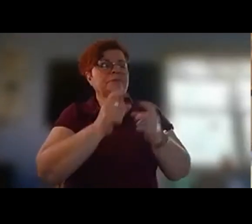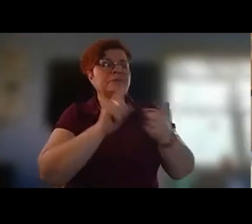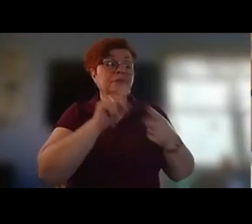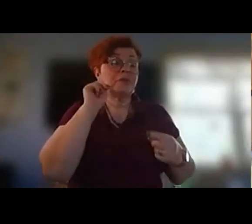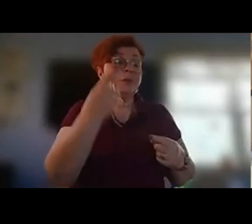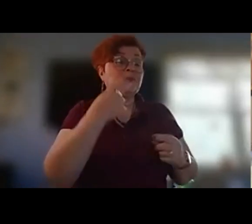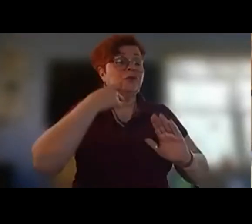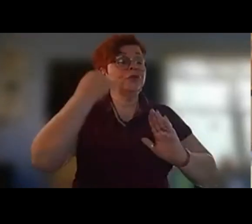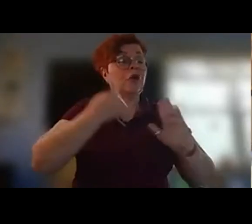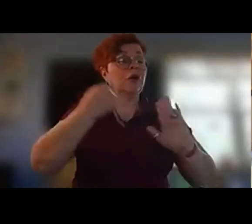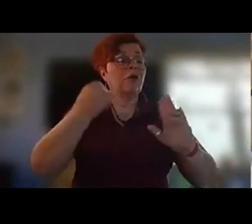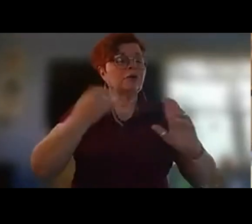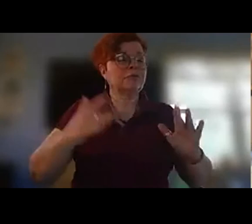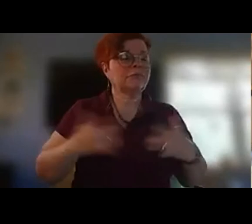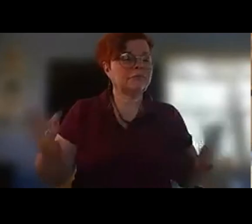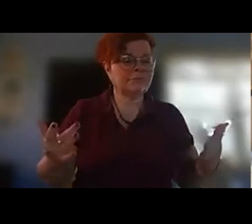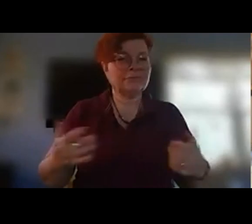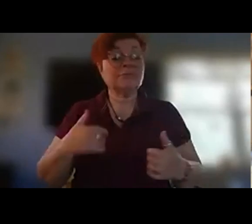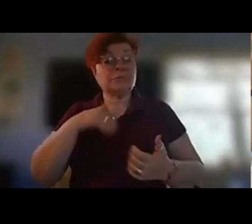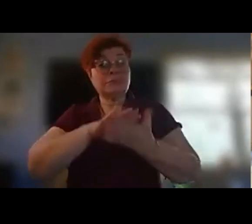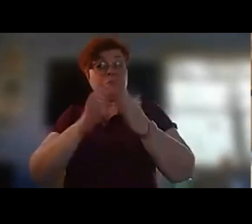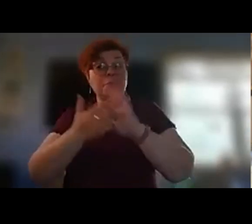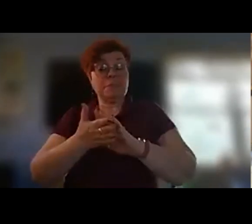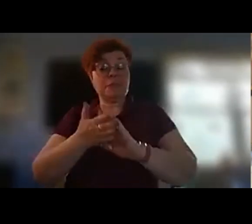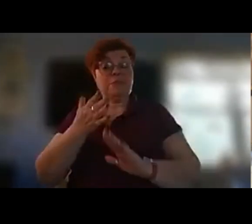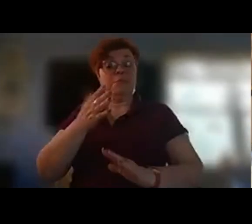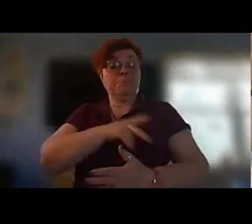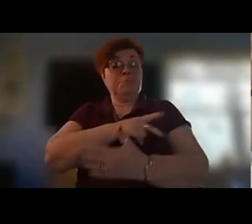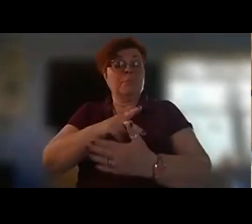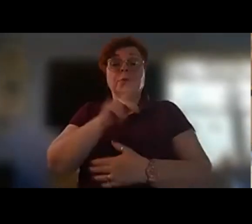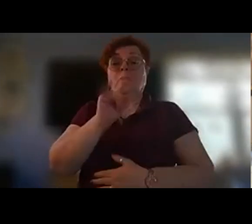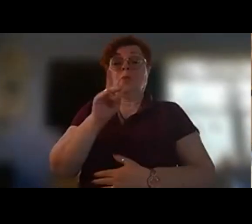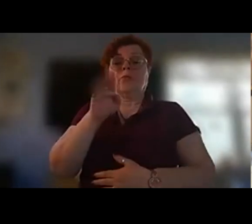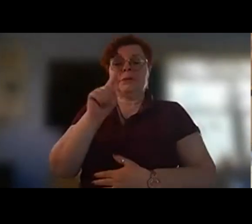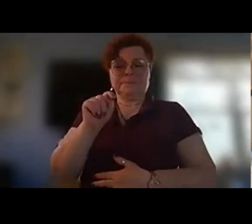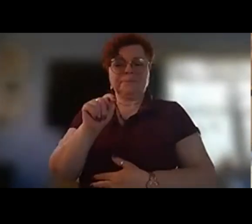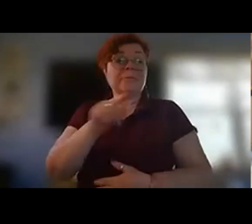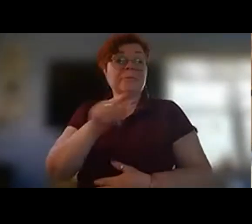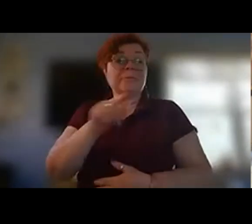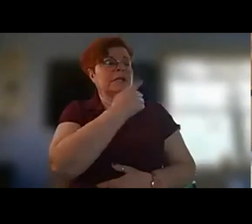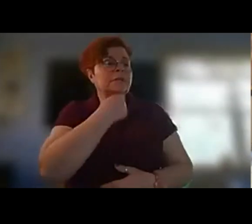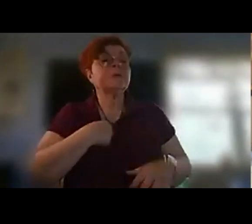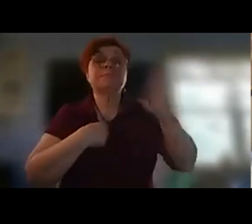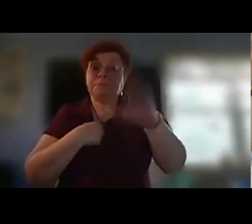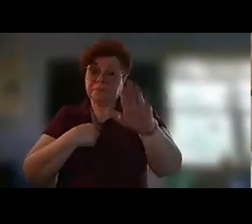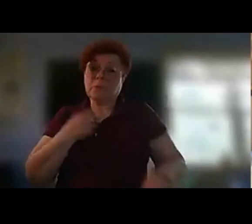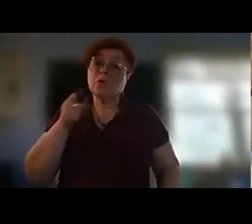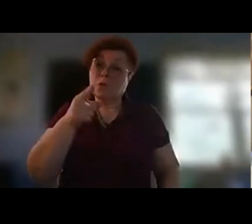and when i became poet laureate van said to me well you've got you've got a job to do and of course this job doesn't